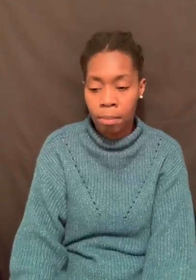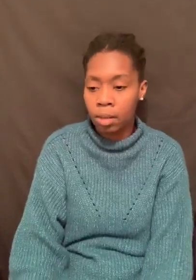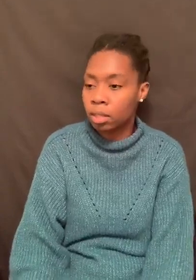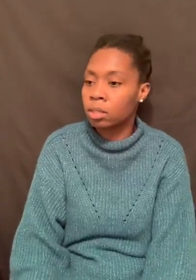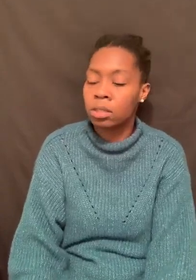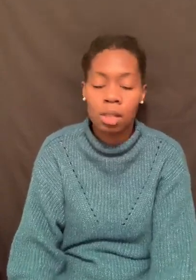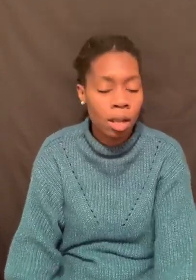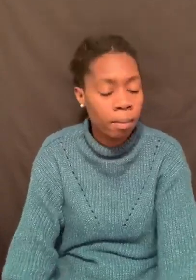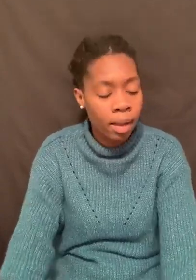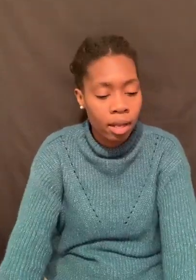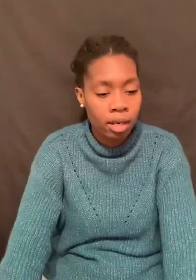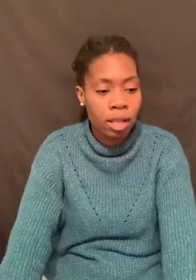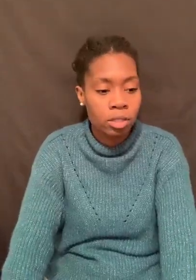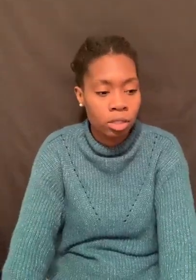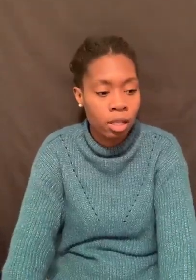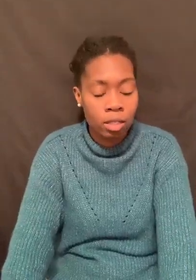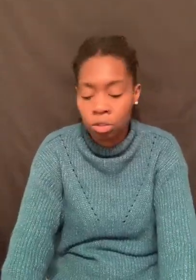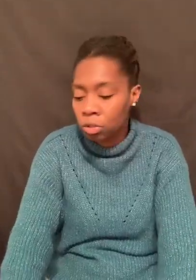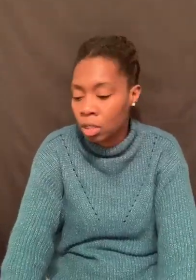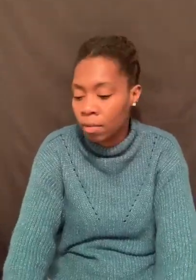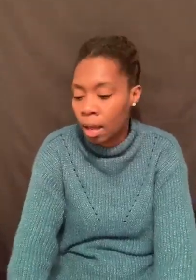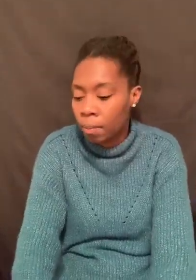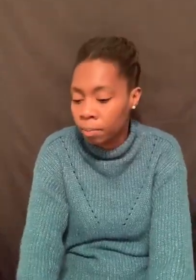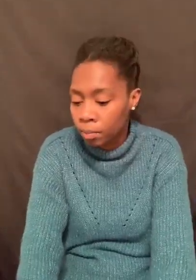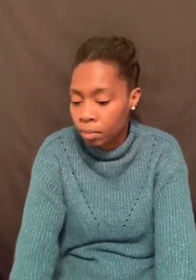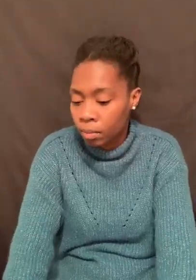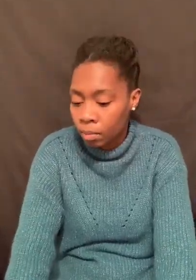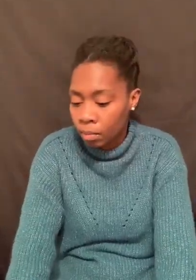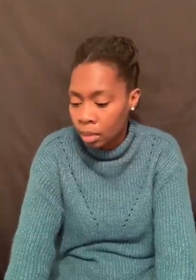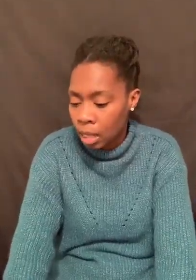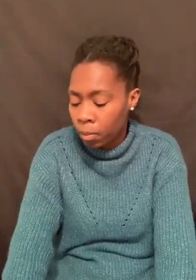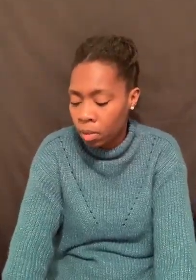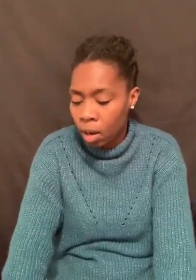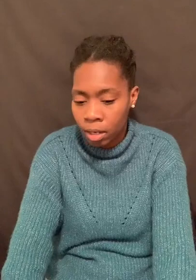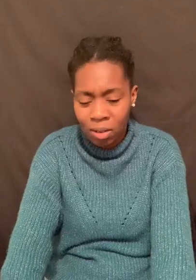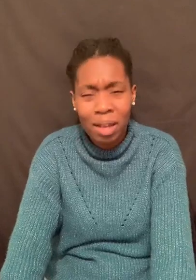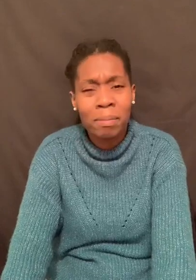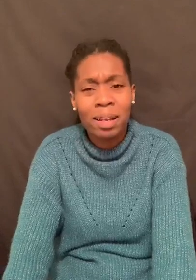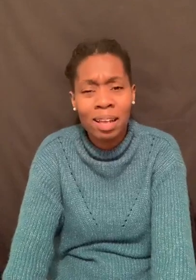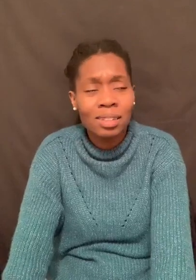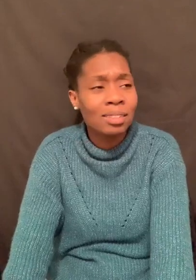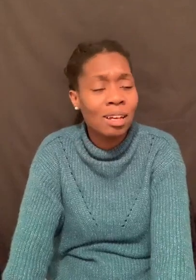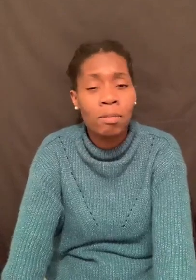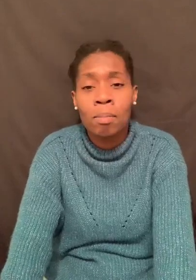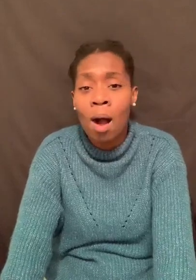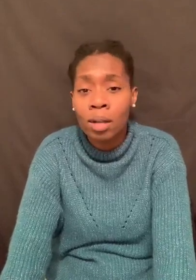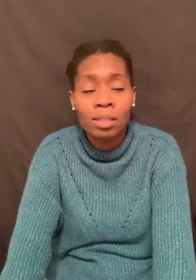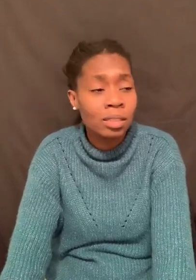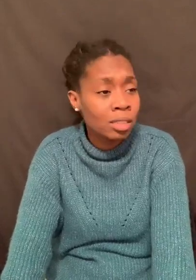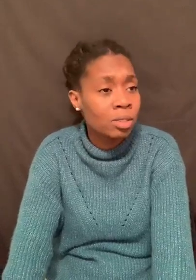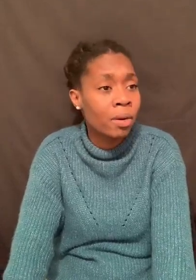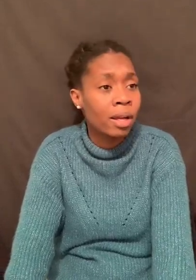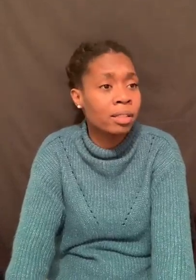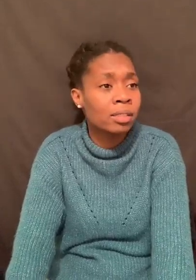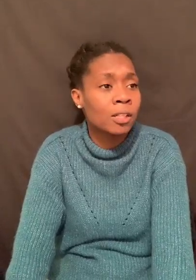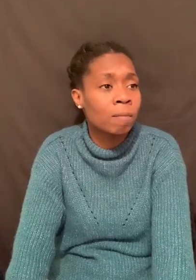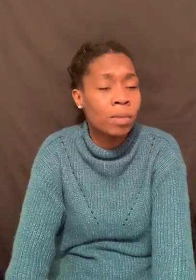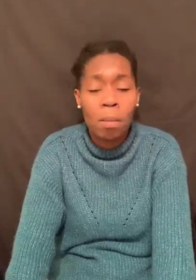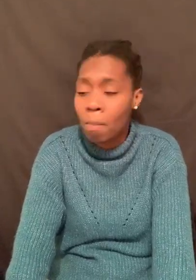that. But they're like, man, that's true stuff. Now I'm really walking around like, man, that stuff mocked Jesus Christ. They